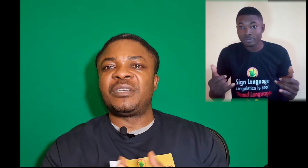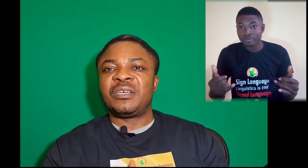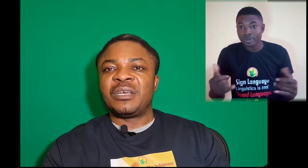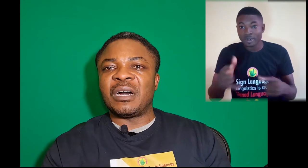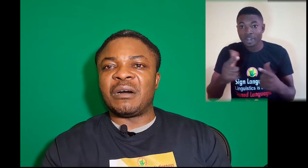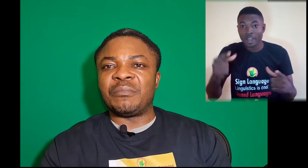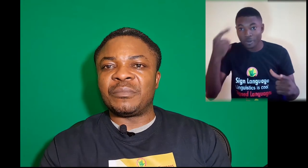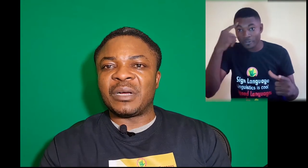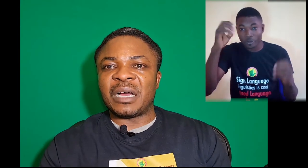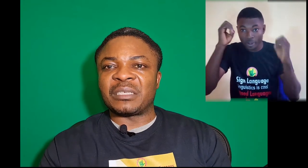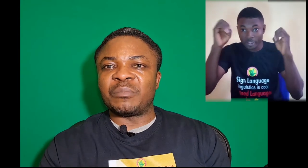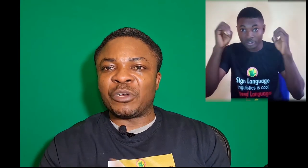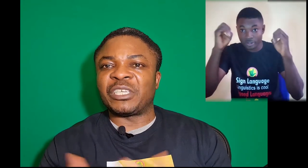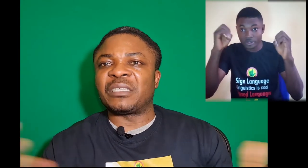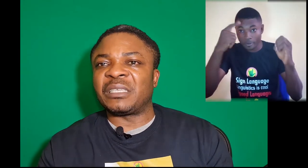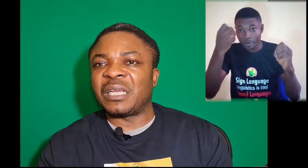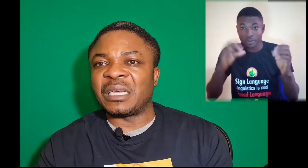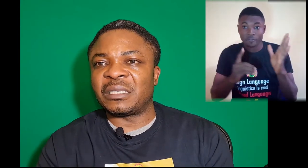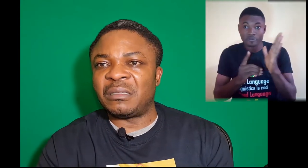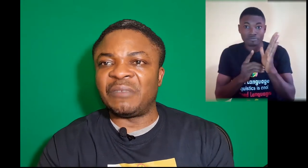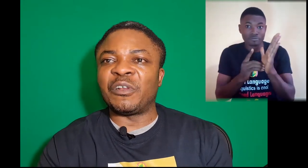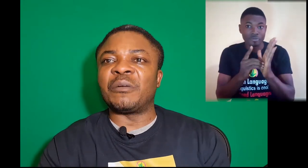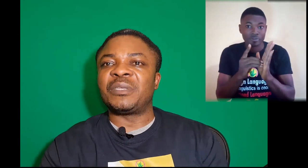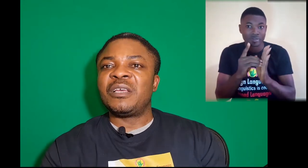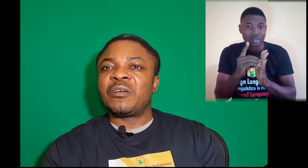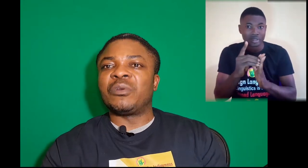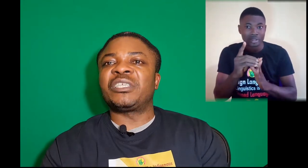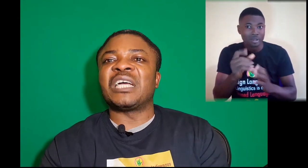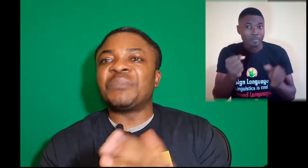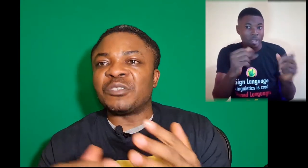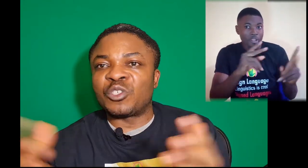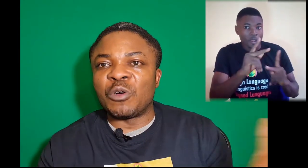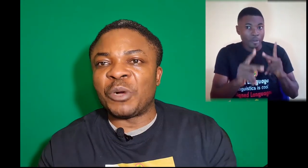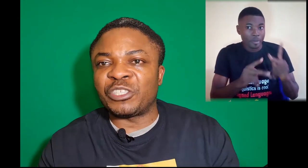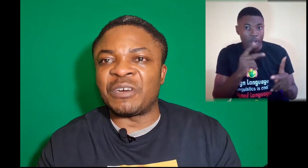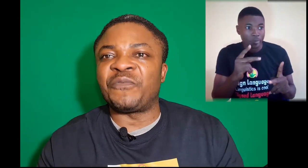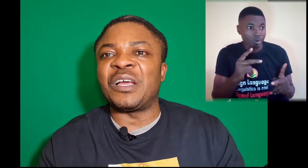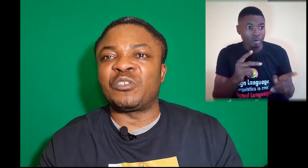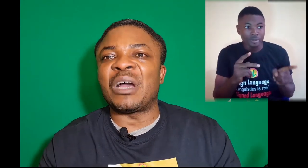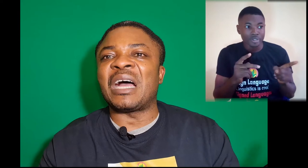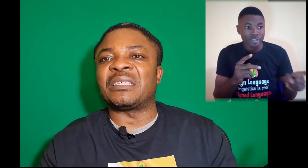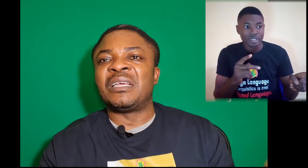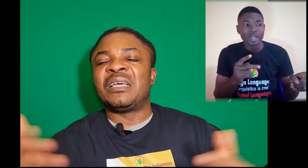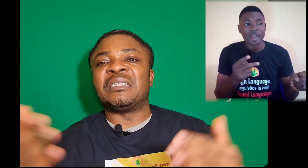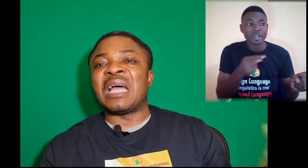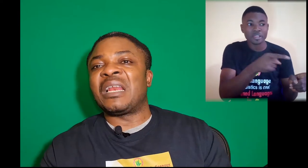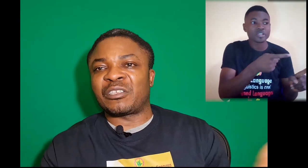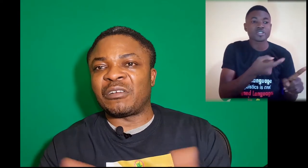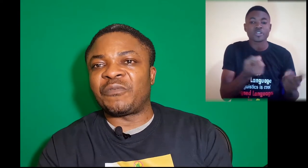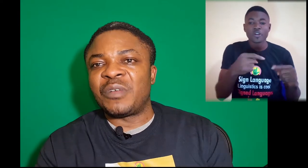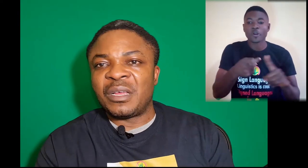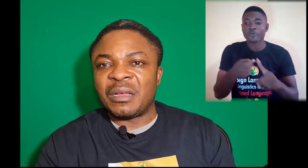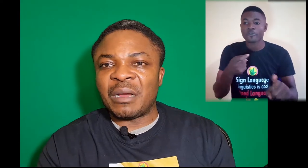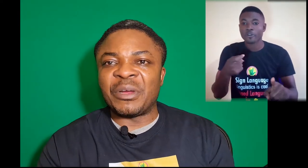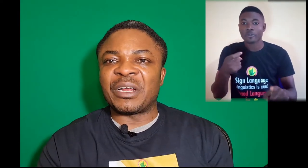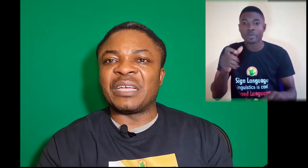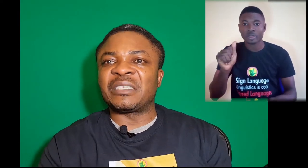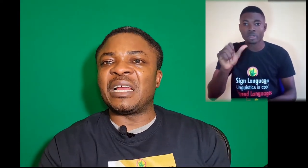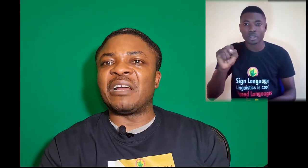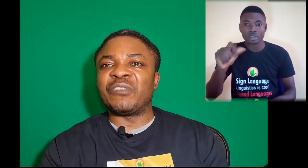um, as much as it has developed, which has been so much referred to as a dialect of American sign language